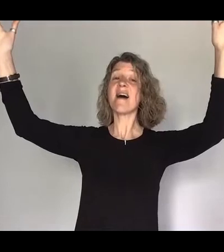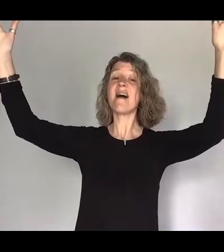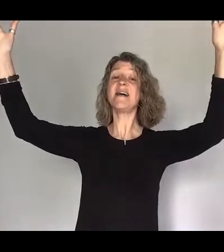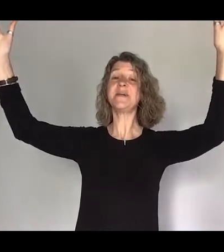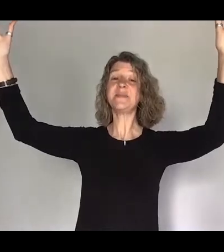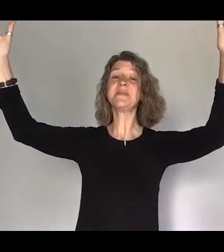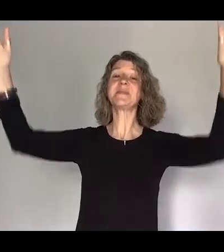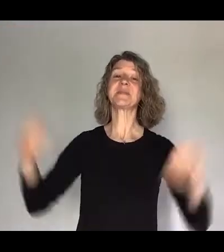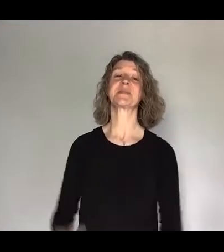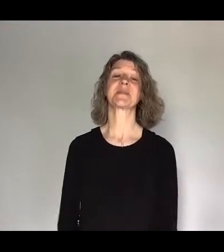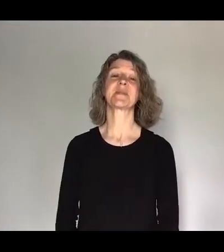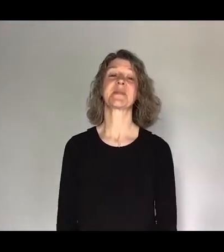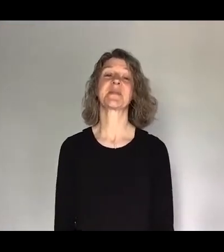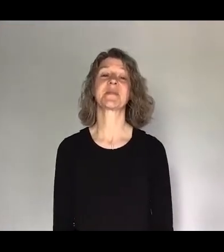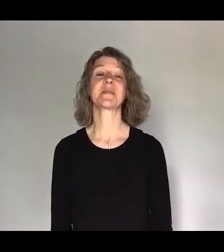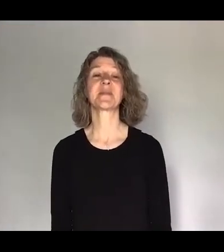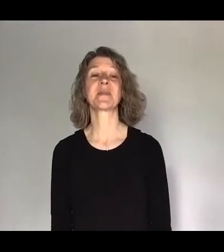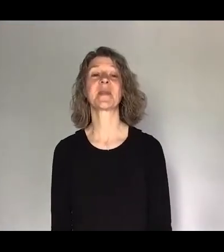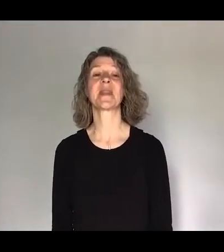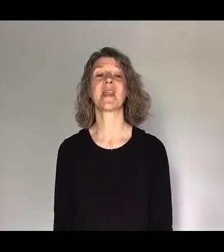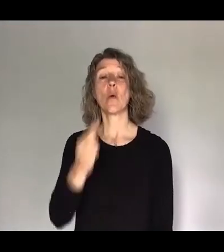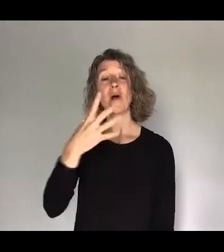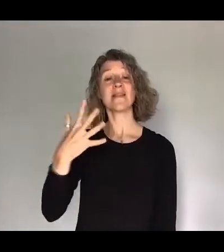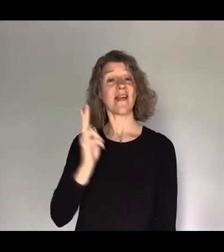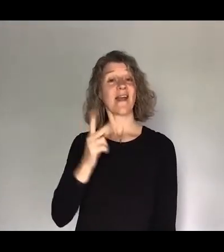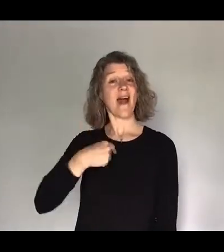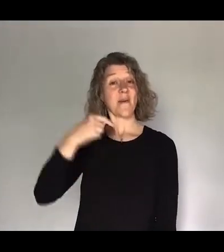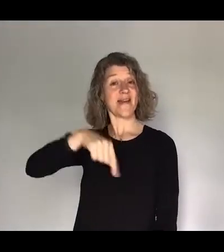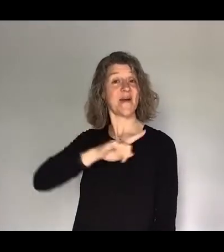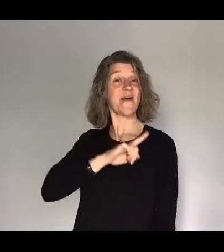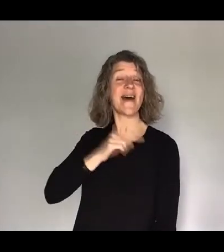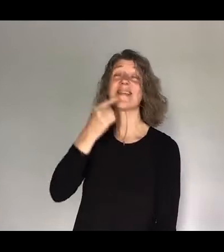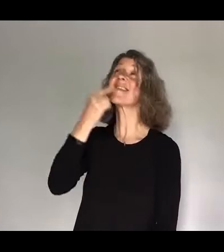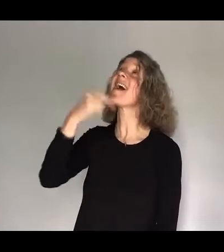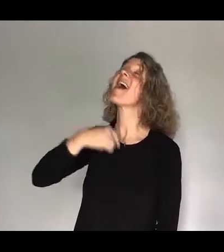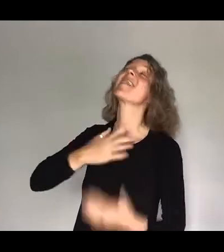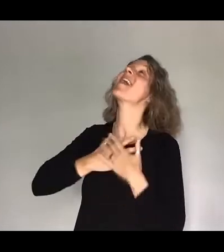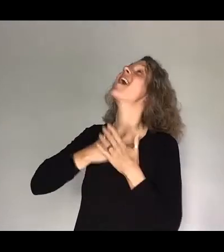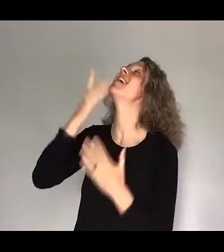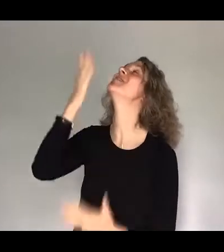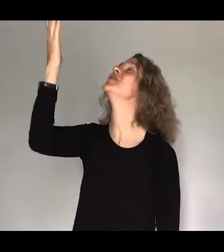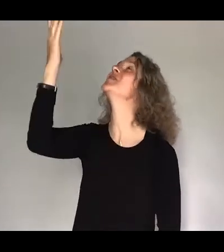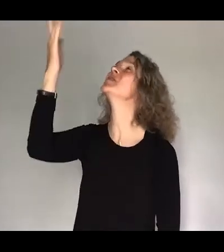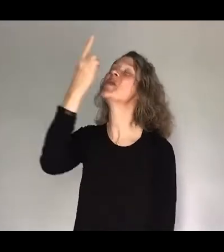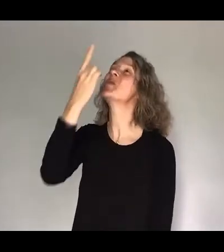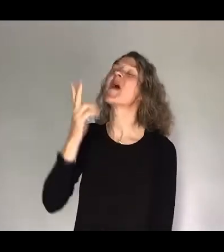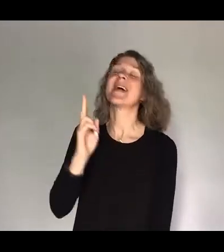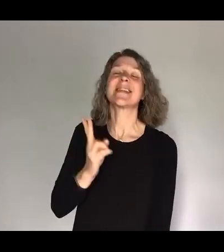Once again, once again, I'm here to say I love You Sing once again,